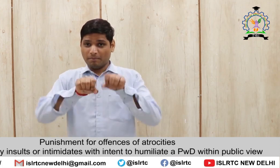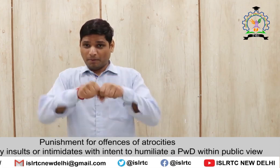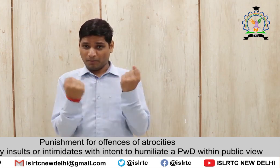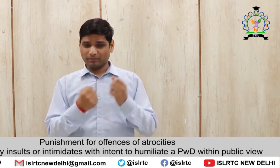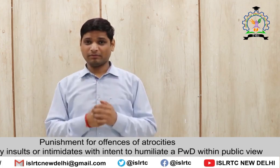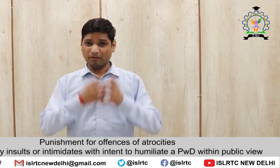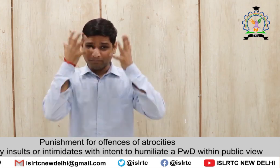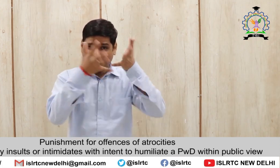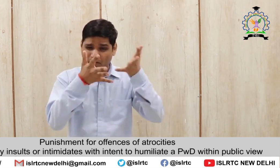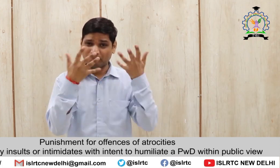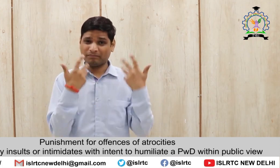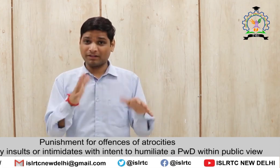Punishment for offences of atrocities